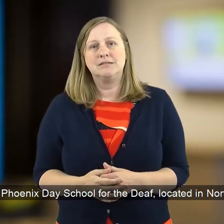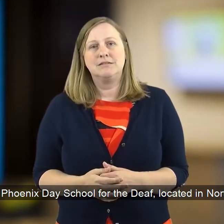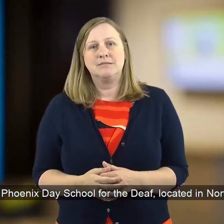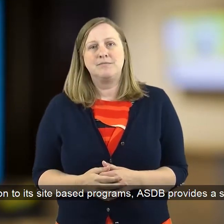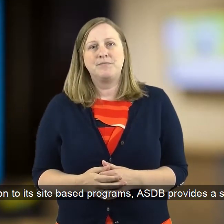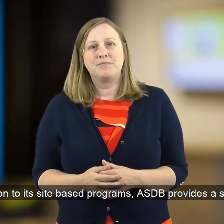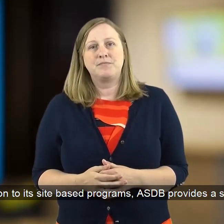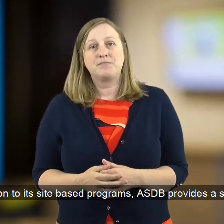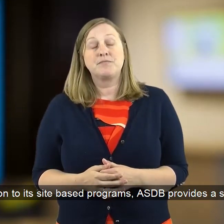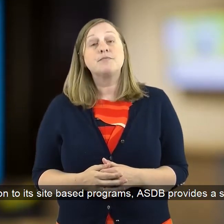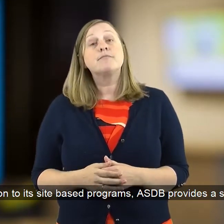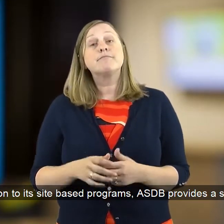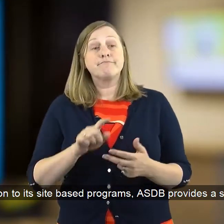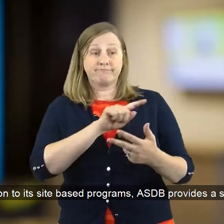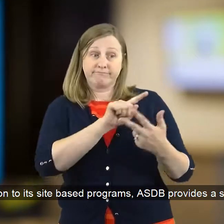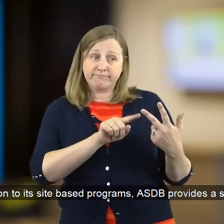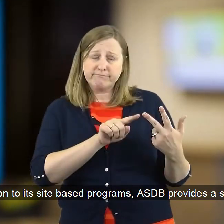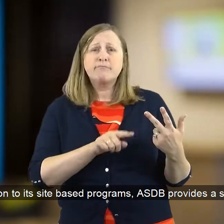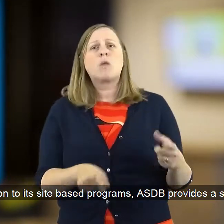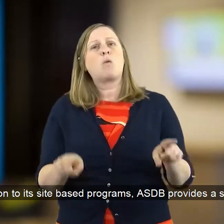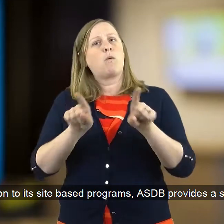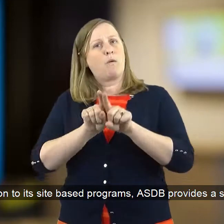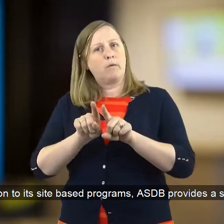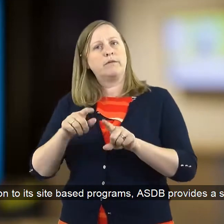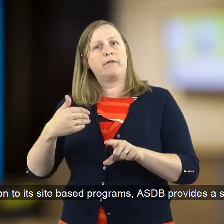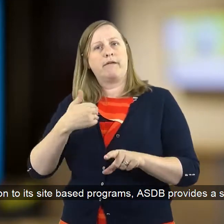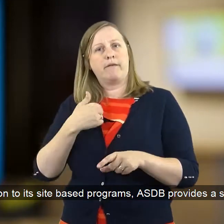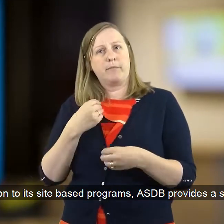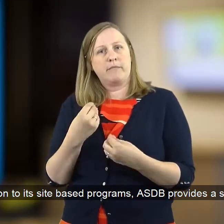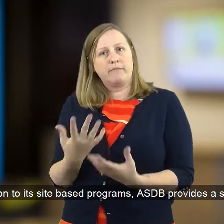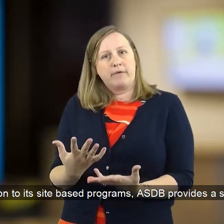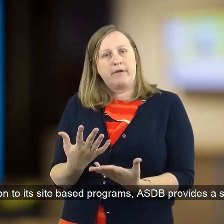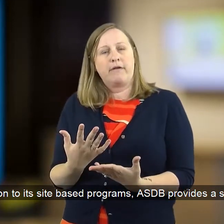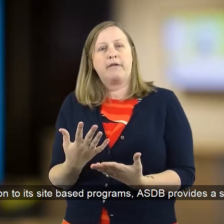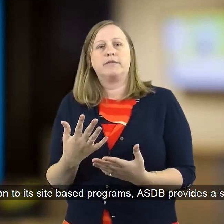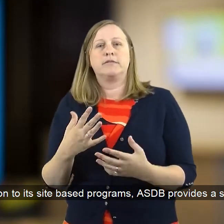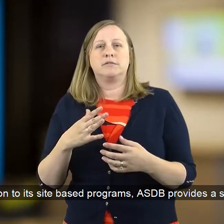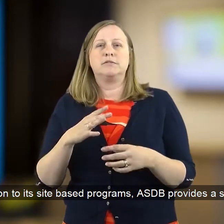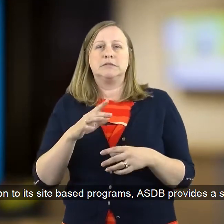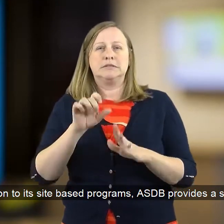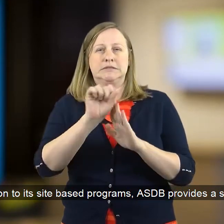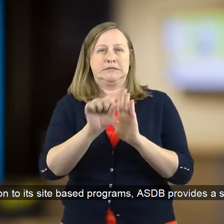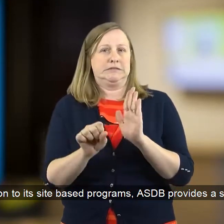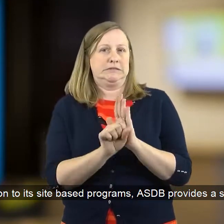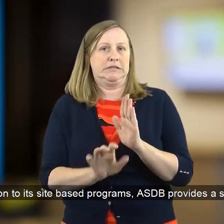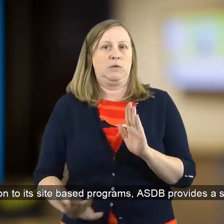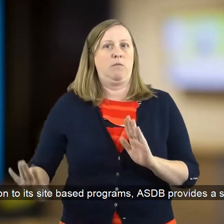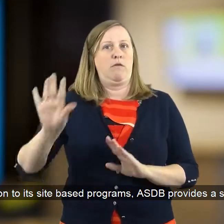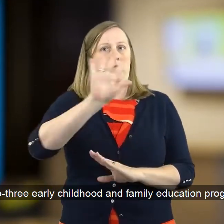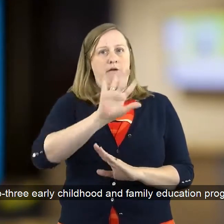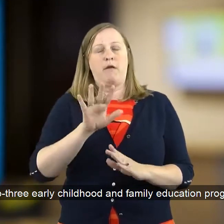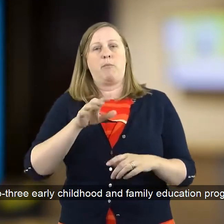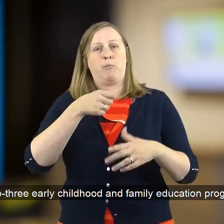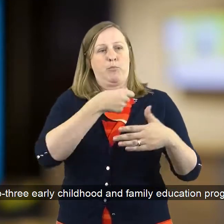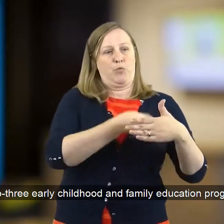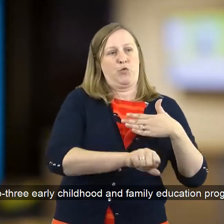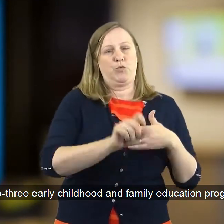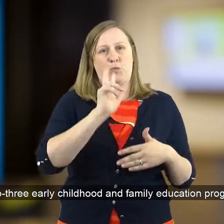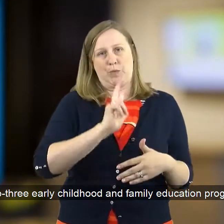In addition to its site-based programs, ASDB provides a statewide, birth to three, early